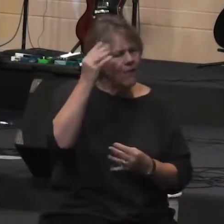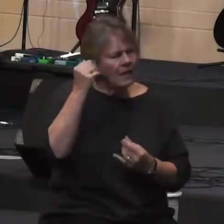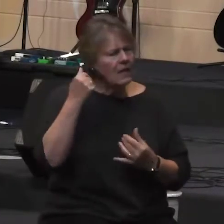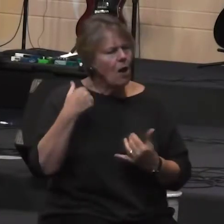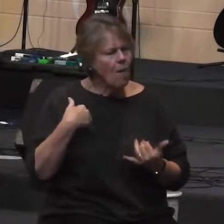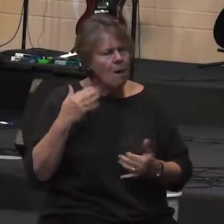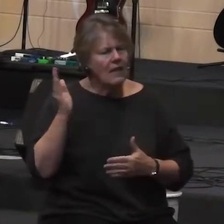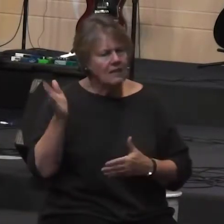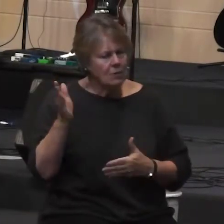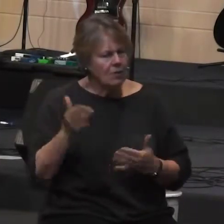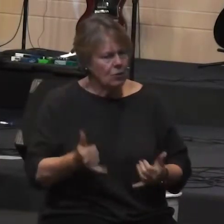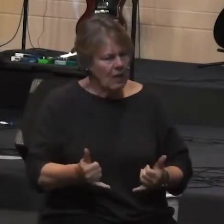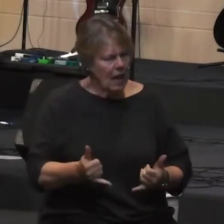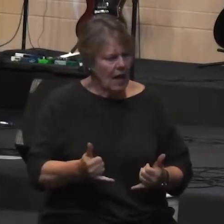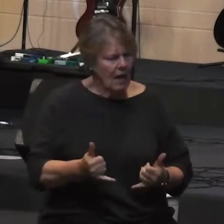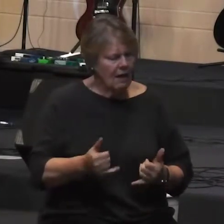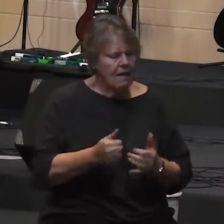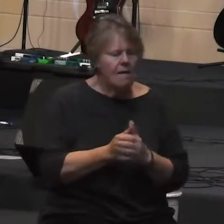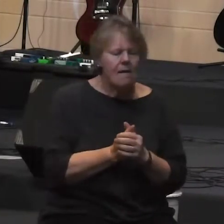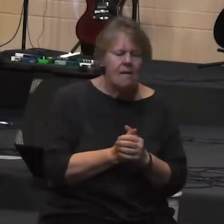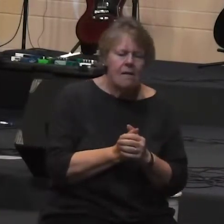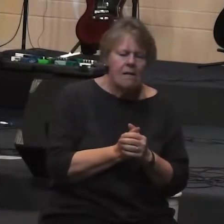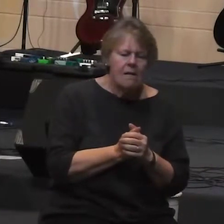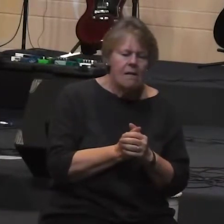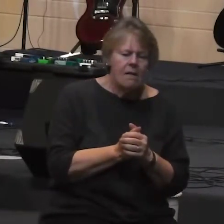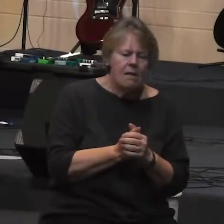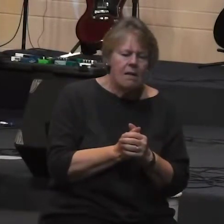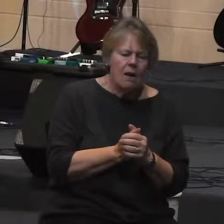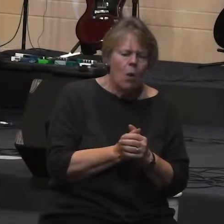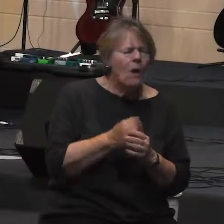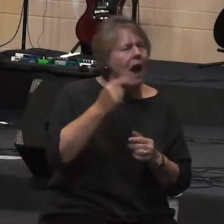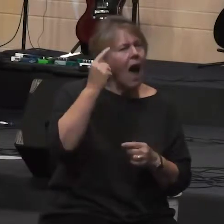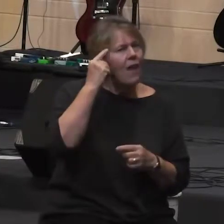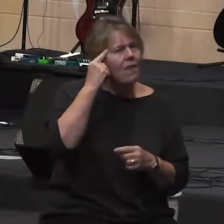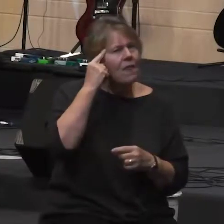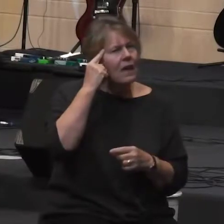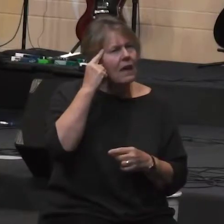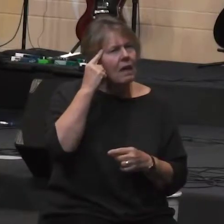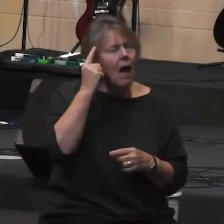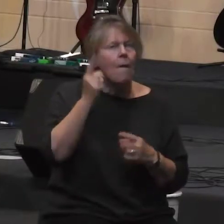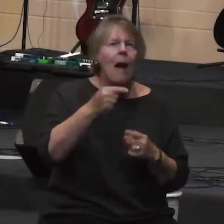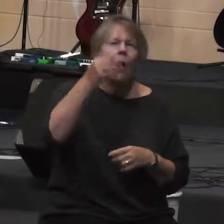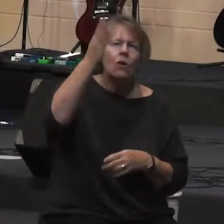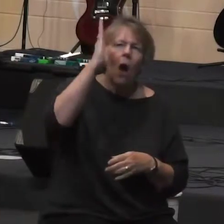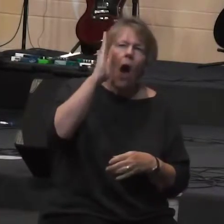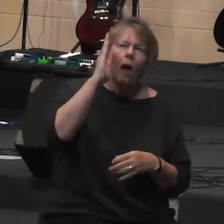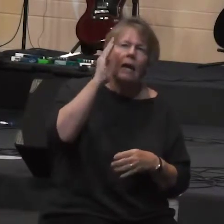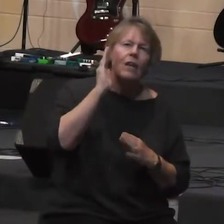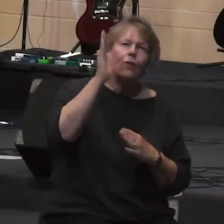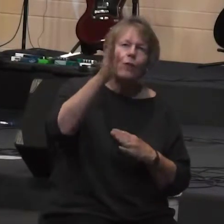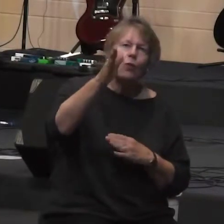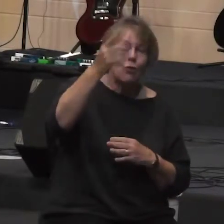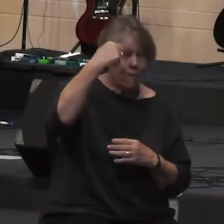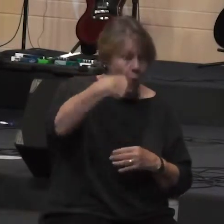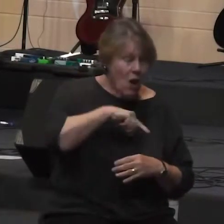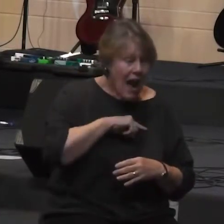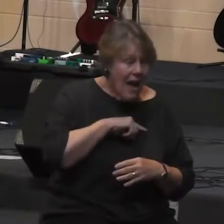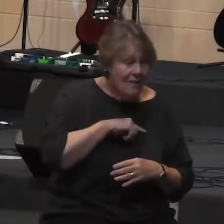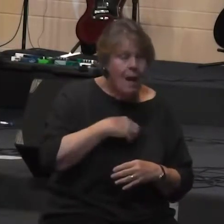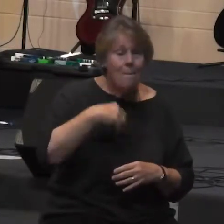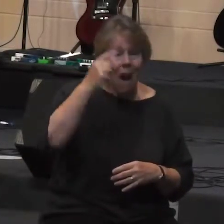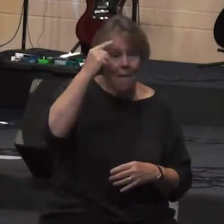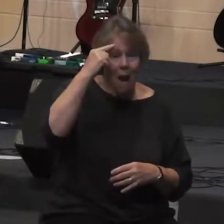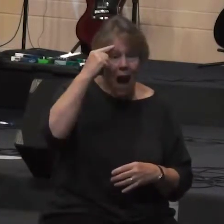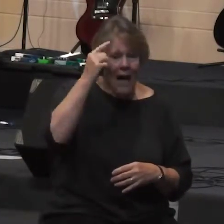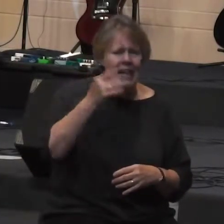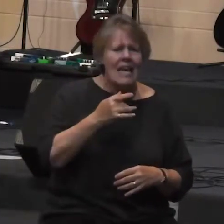the future that God has for us my mind always goes to big things over the next 10 years